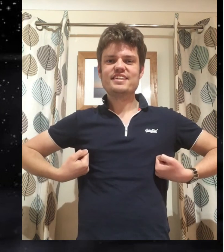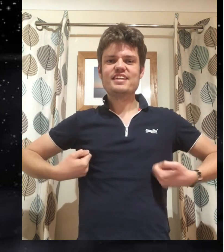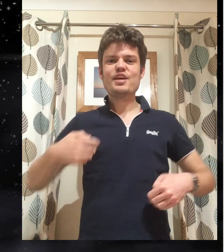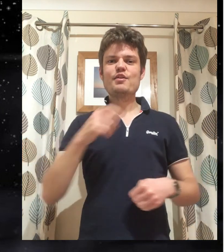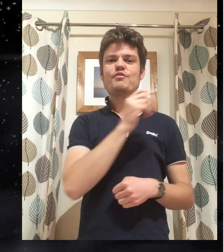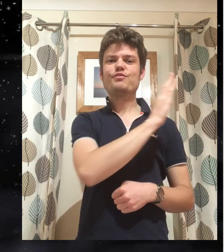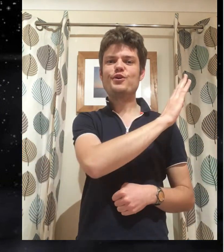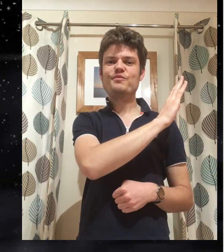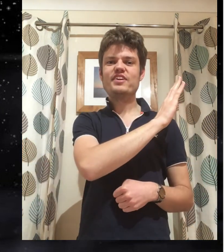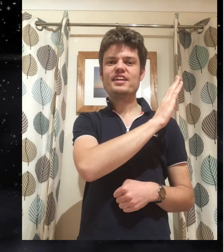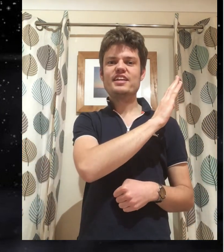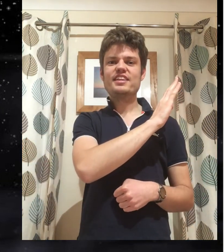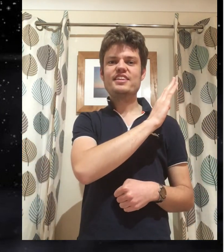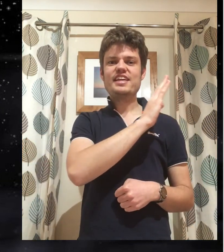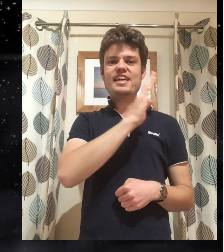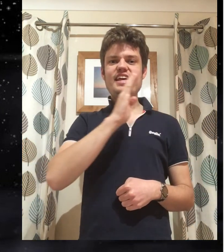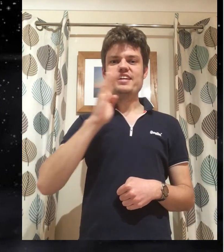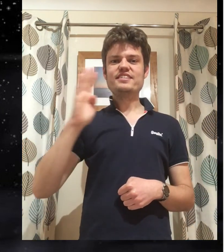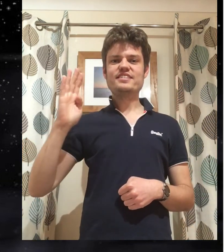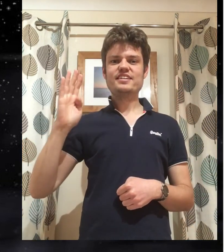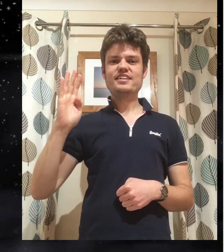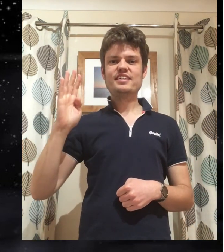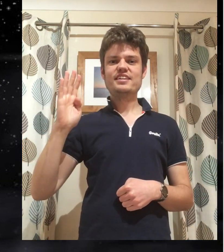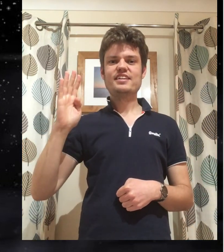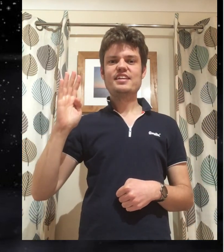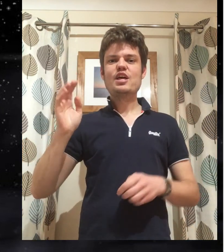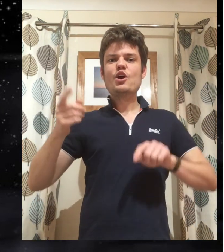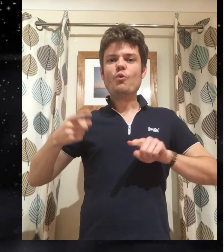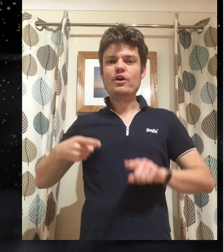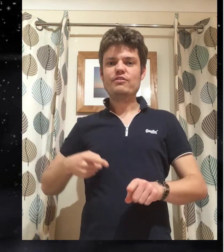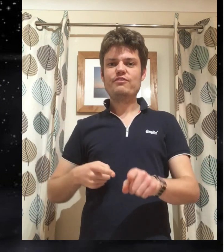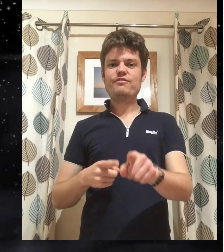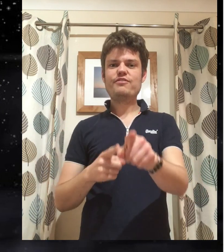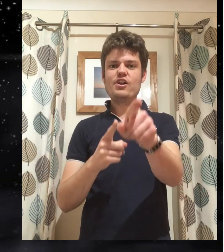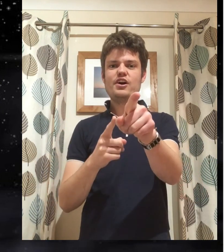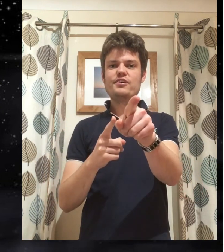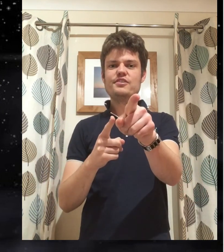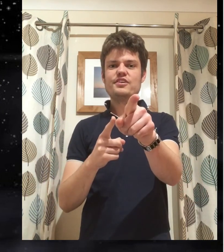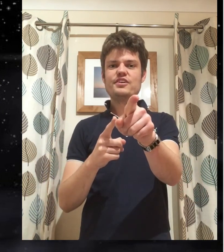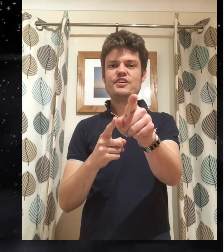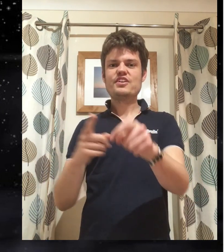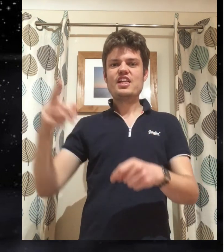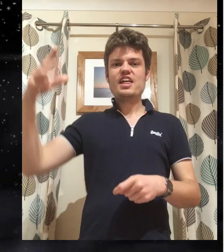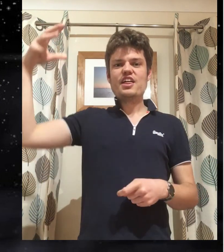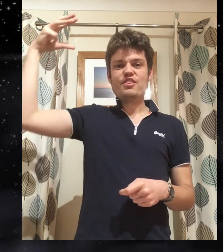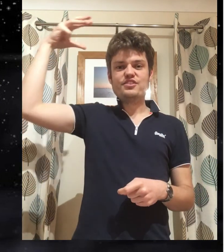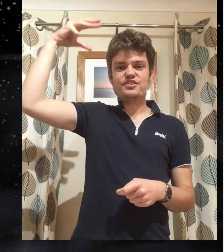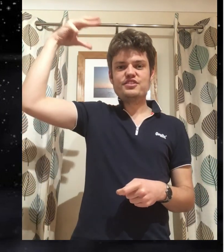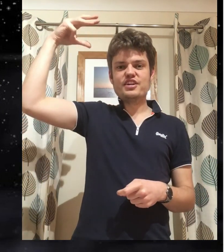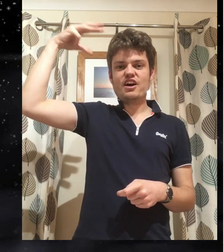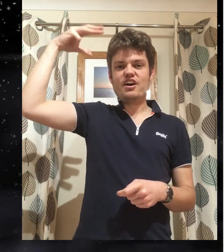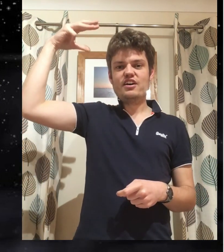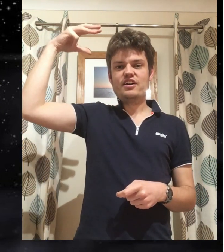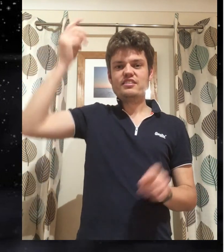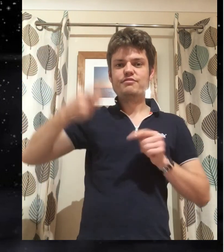from the east will follow the